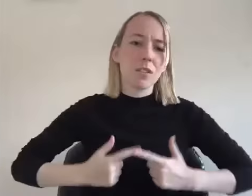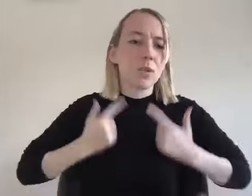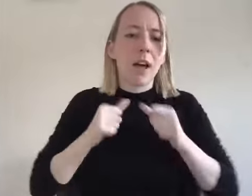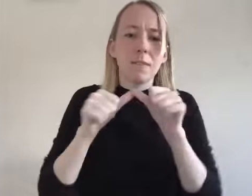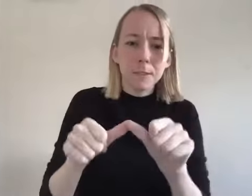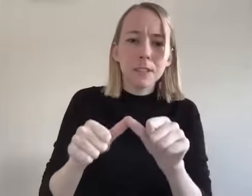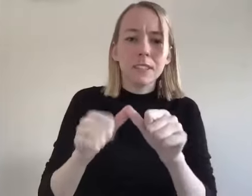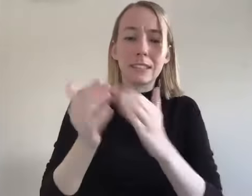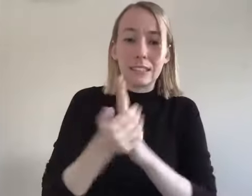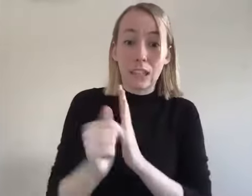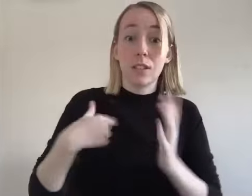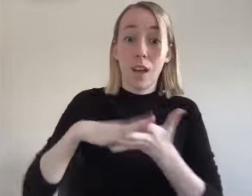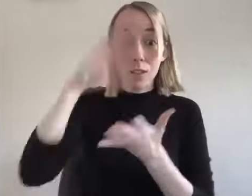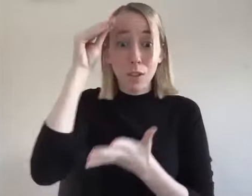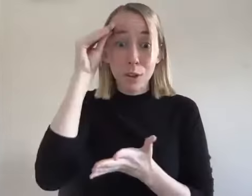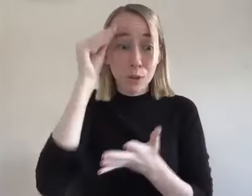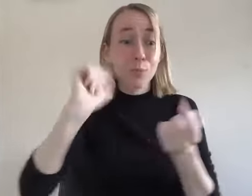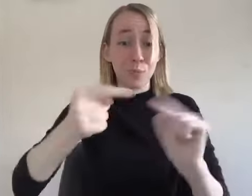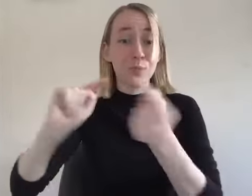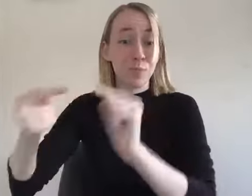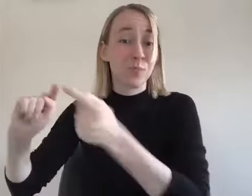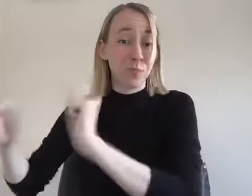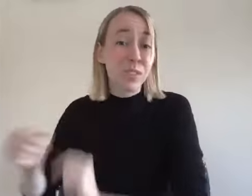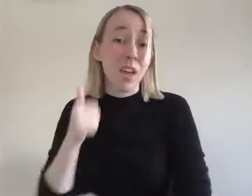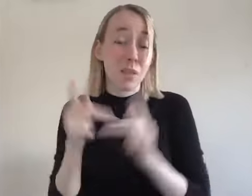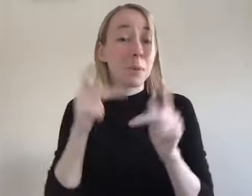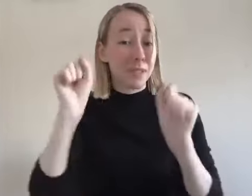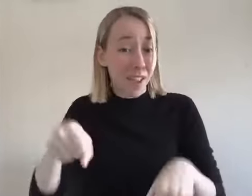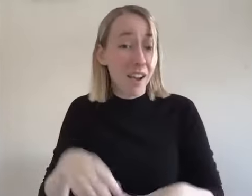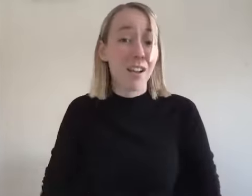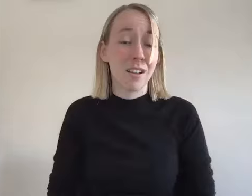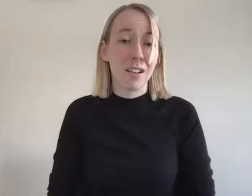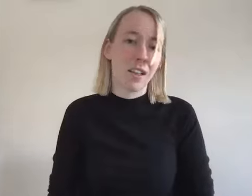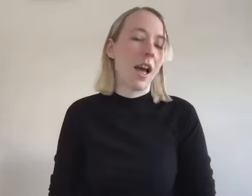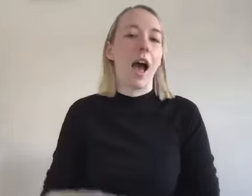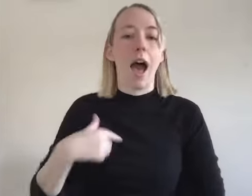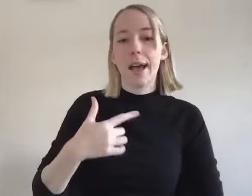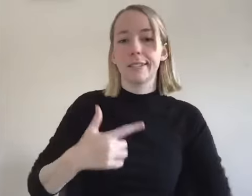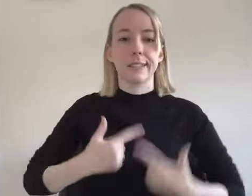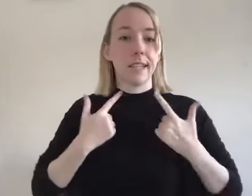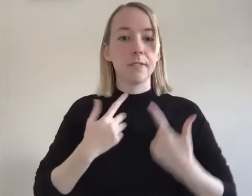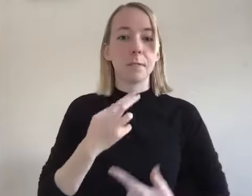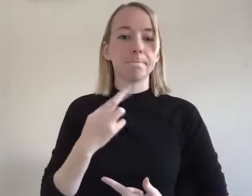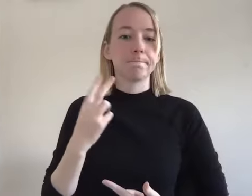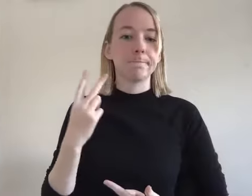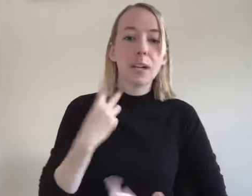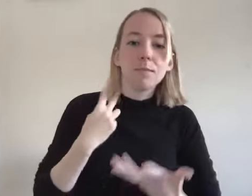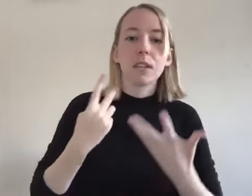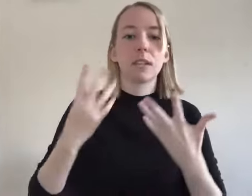that i learned they harm people and it i was living in this victim mentality like literally until i